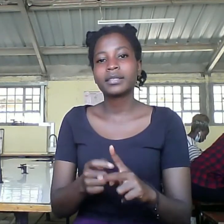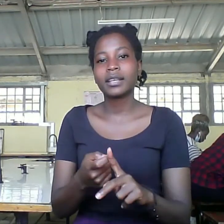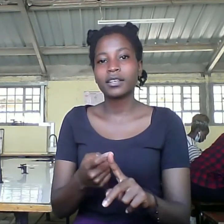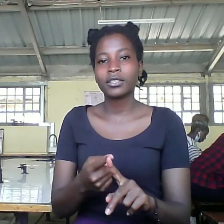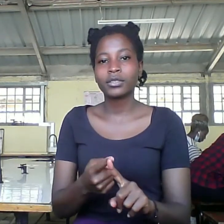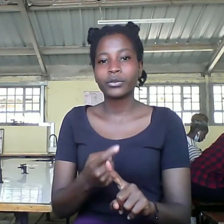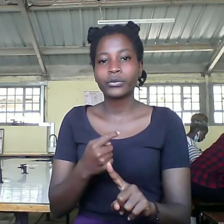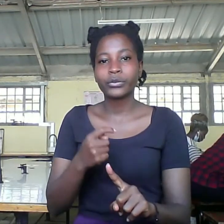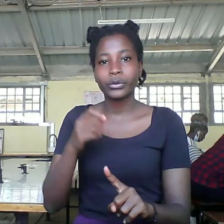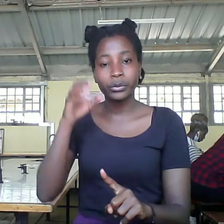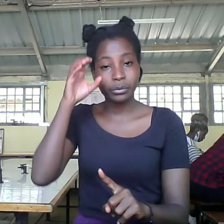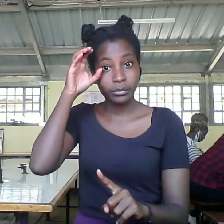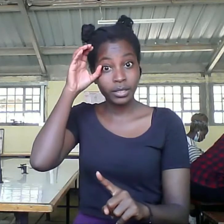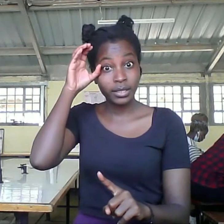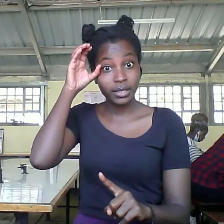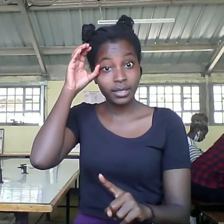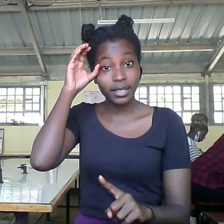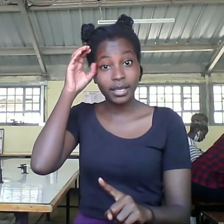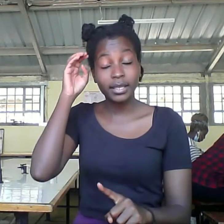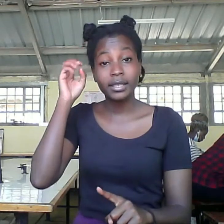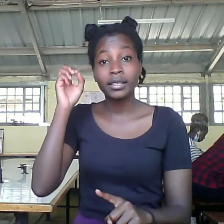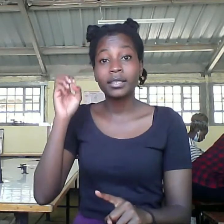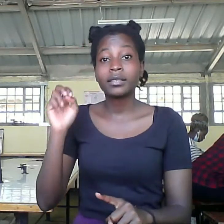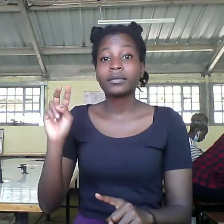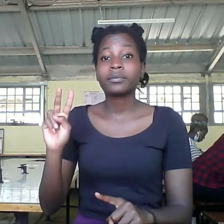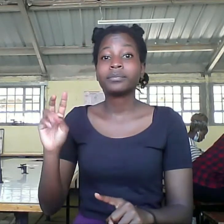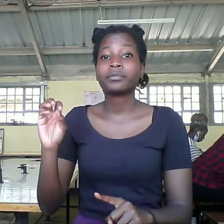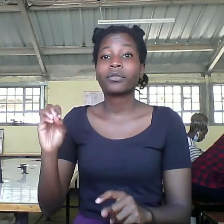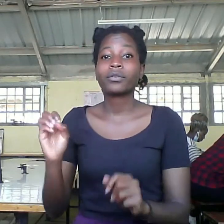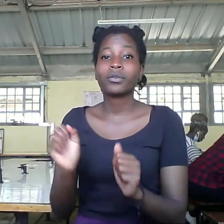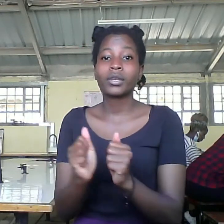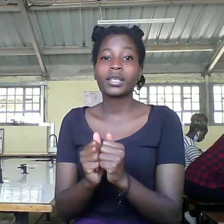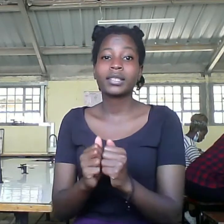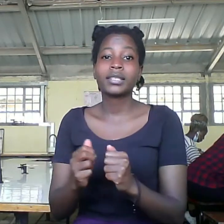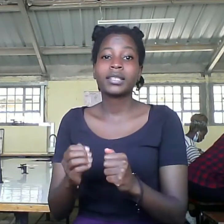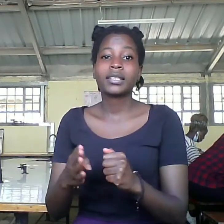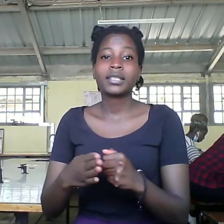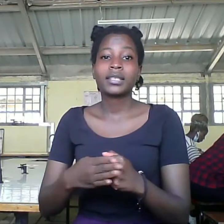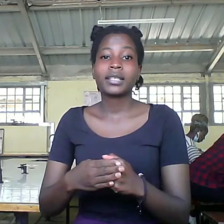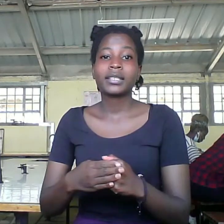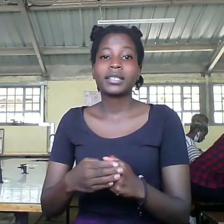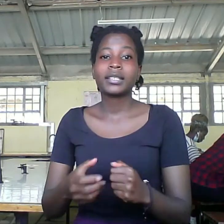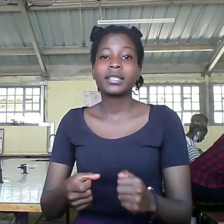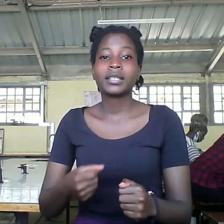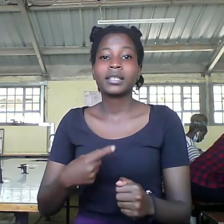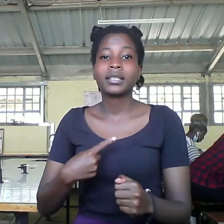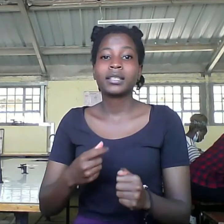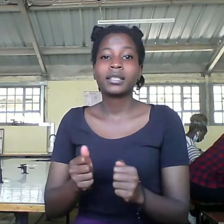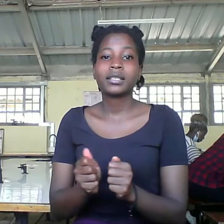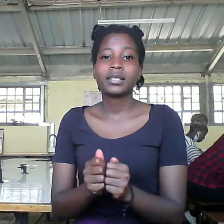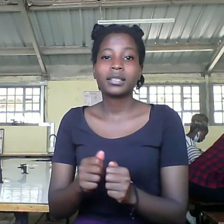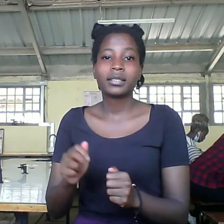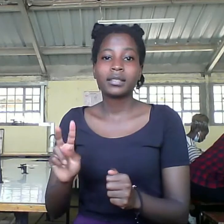in December 2019 and spread to the other parts of the world.